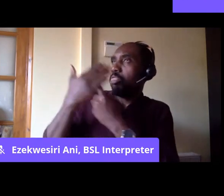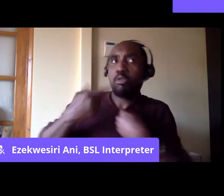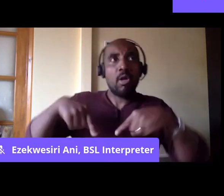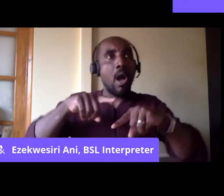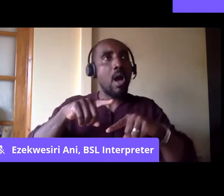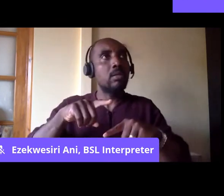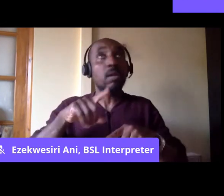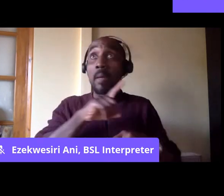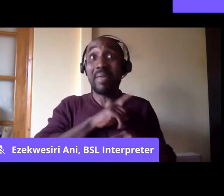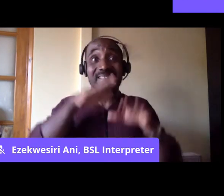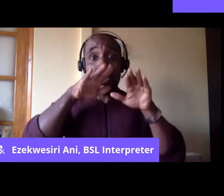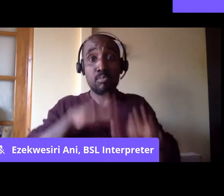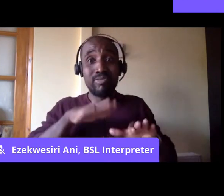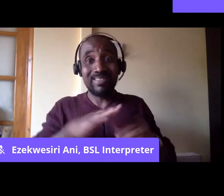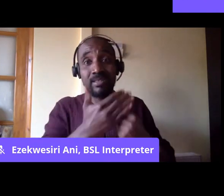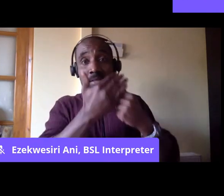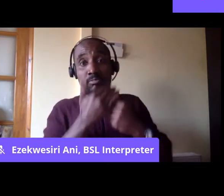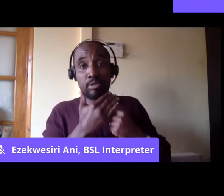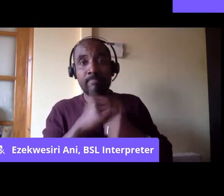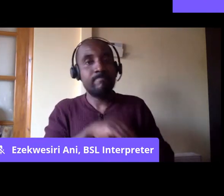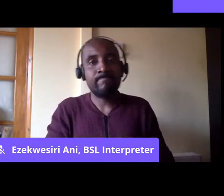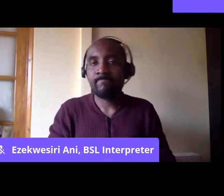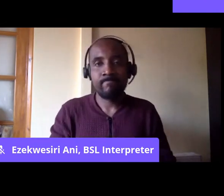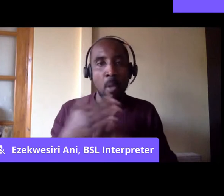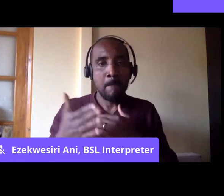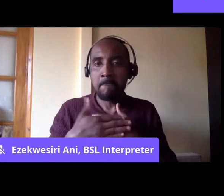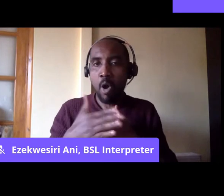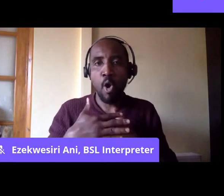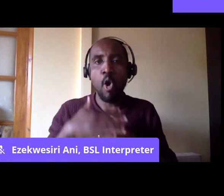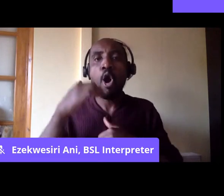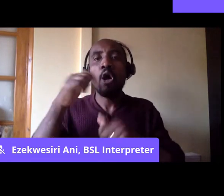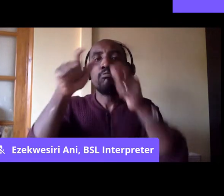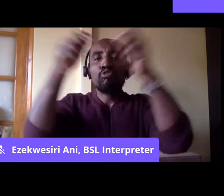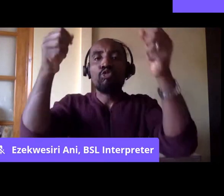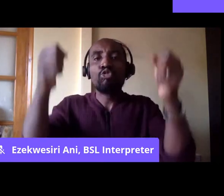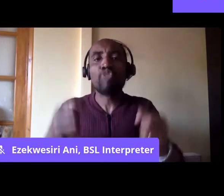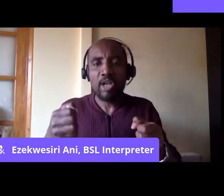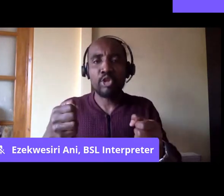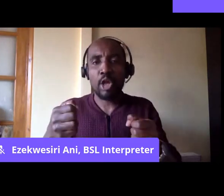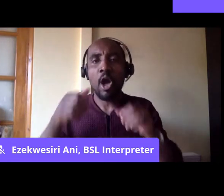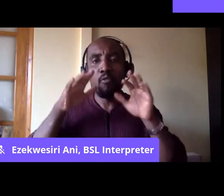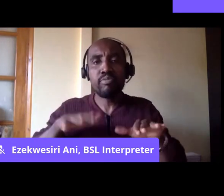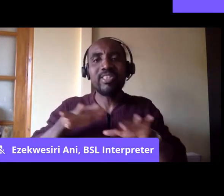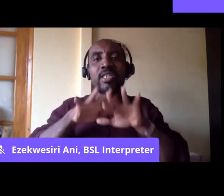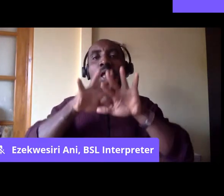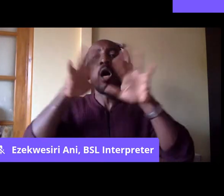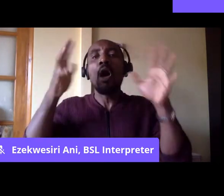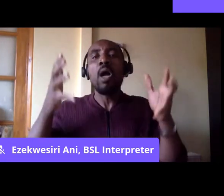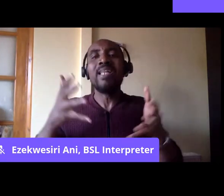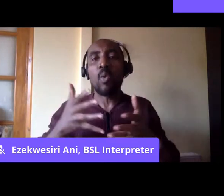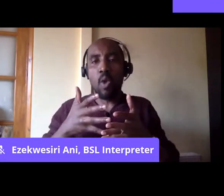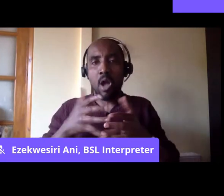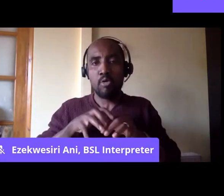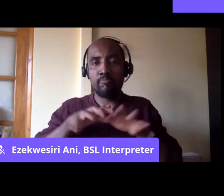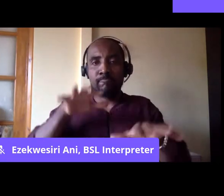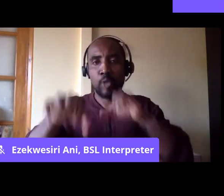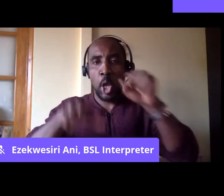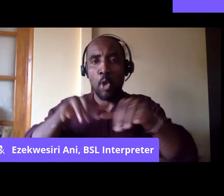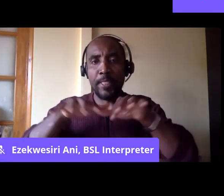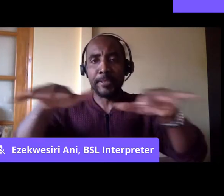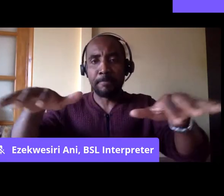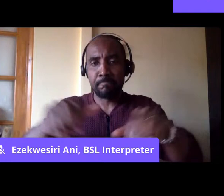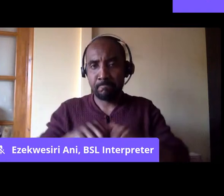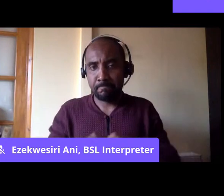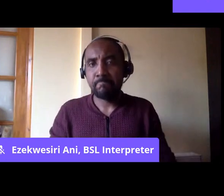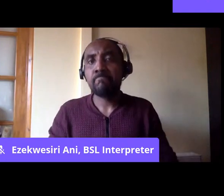in Britain, but because of the colonial system that Britain is upholding abroad. And they came and understood that they may use their